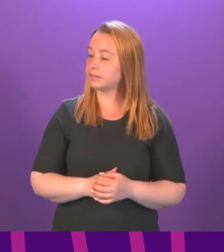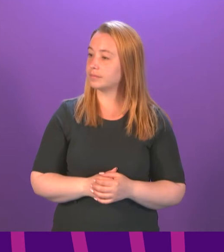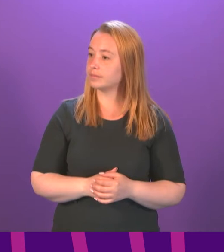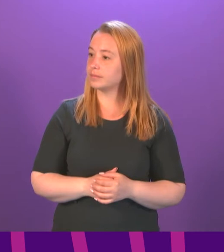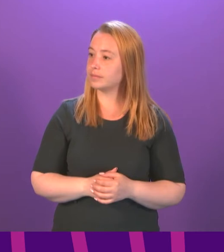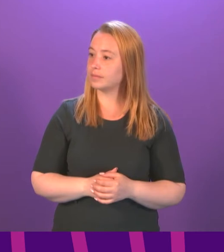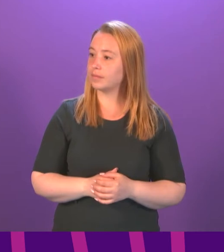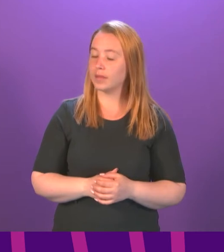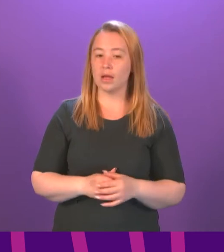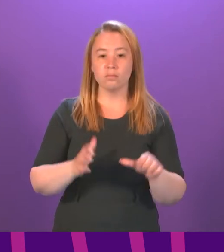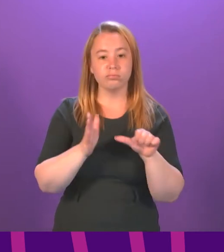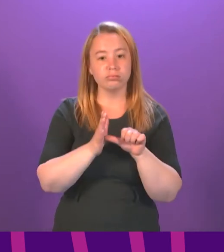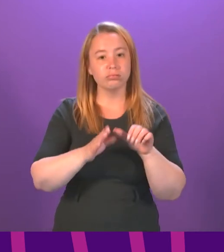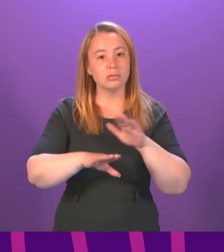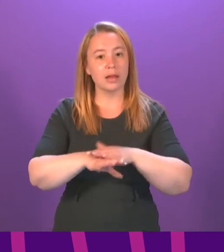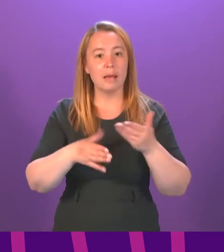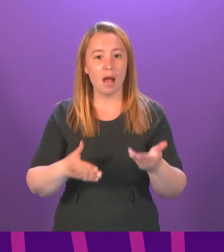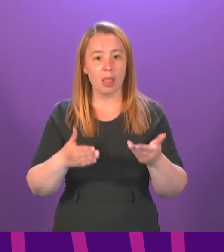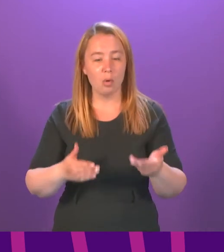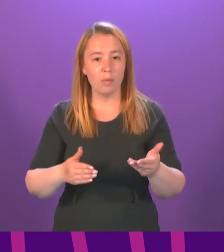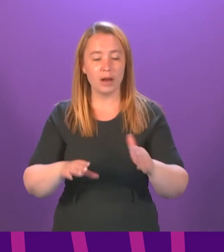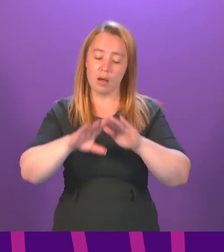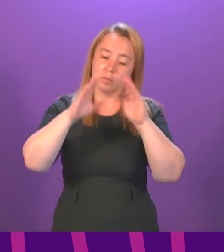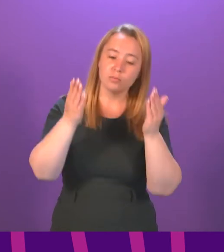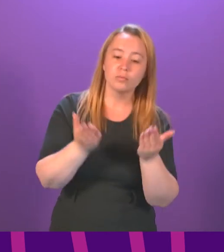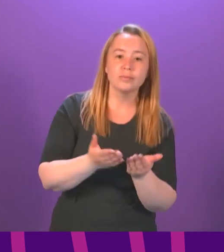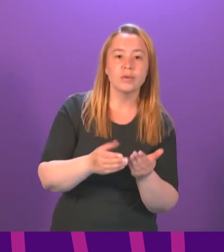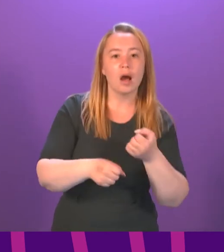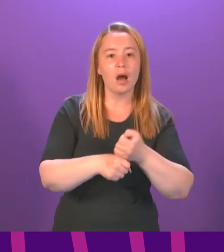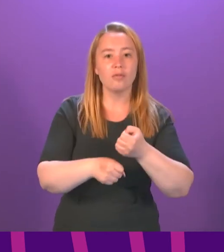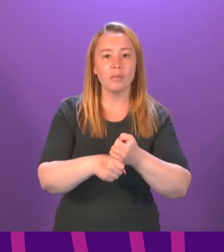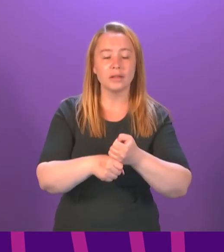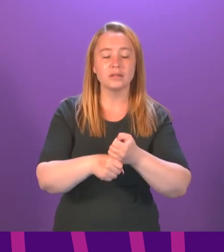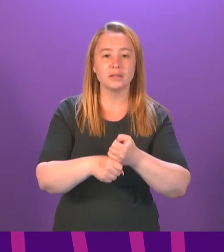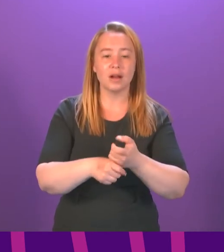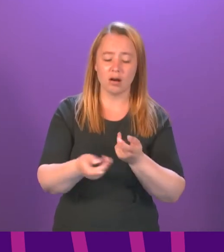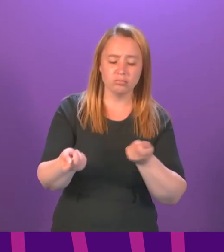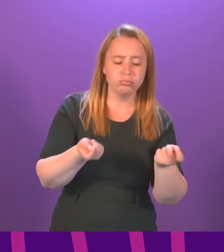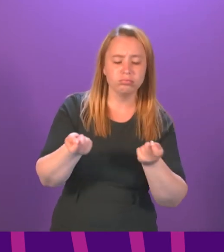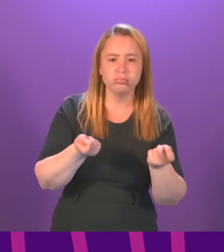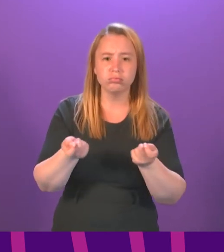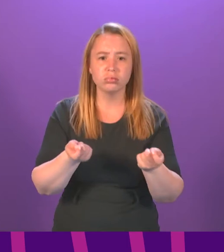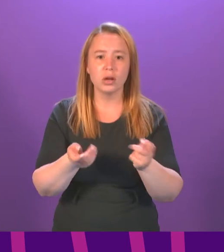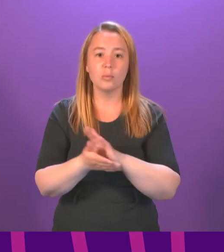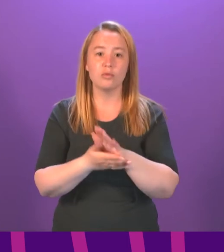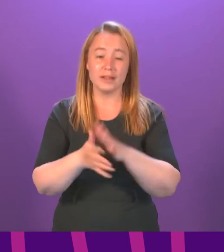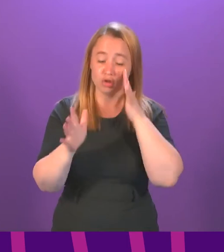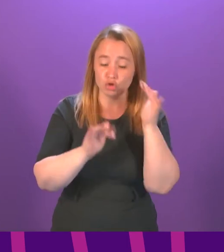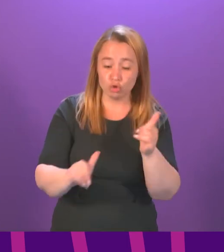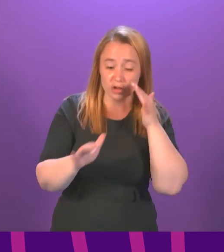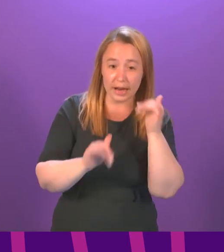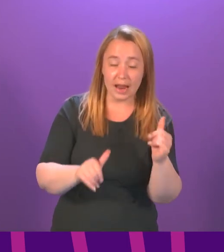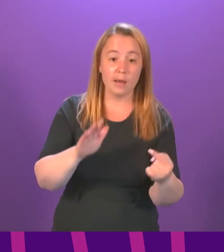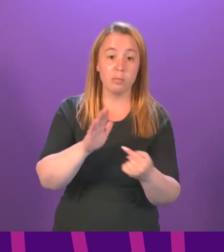times and governments around the world are taking extraordinary measures that makes accountability and parliamentary scrutiny more important than ever before.